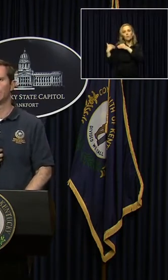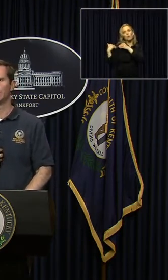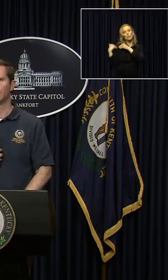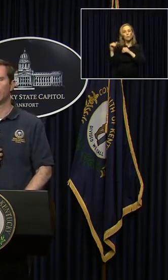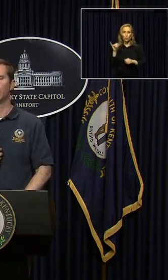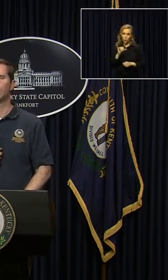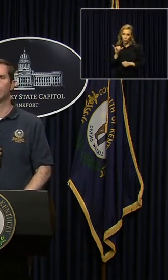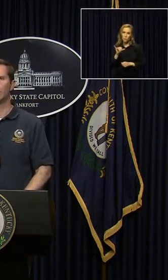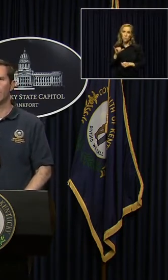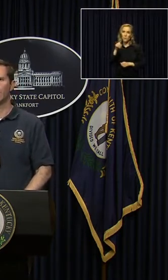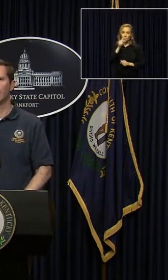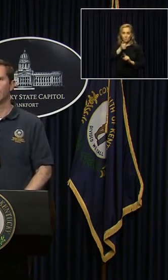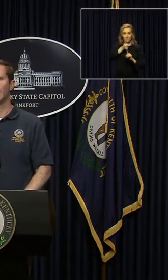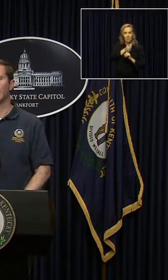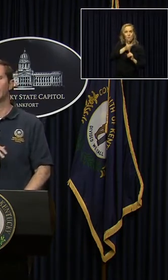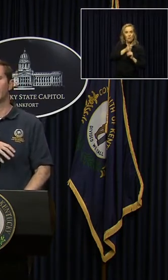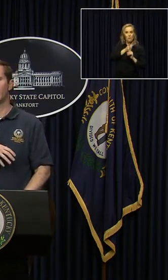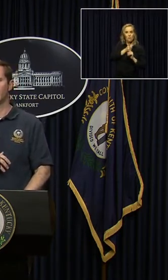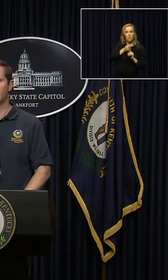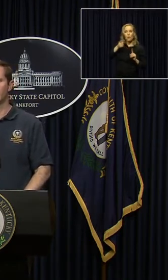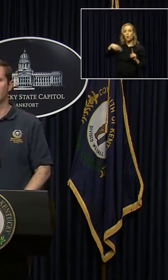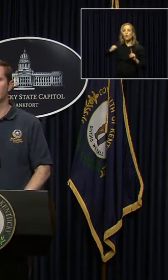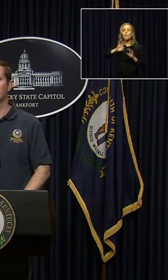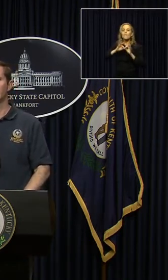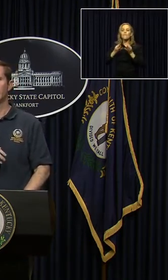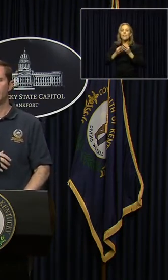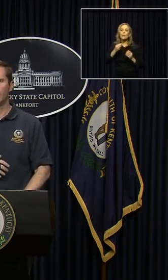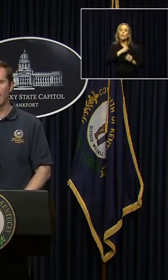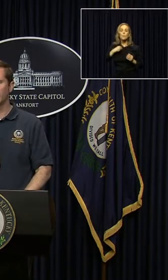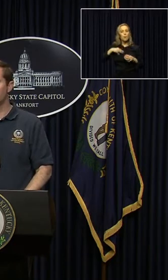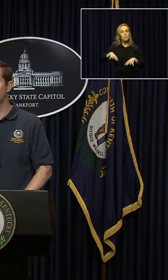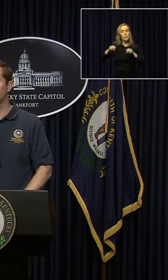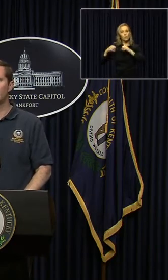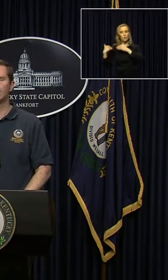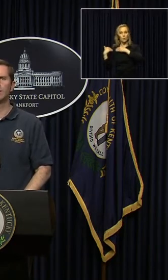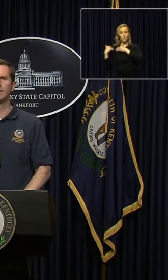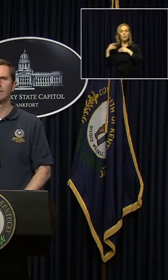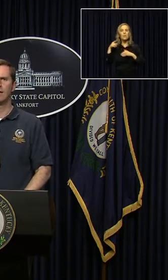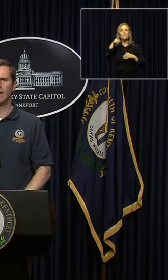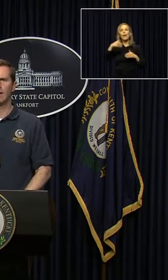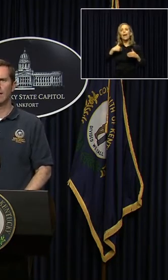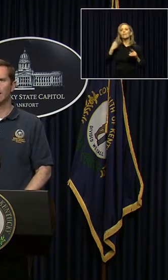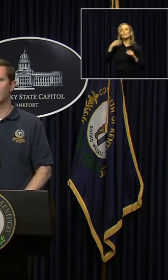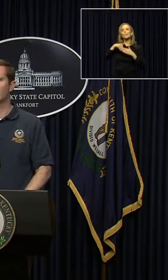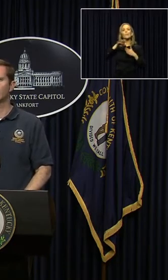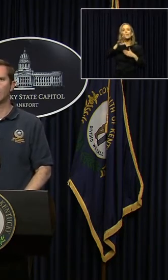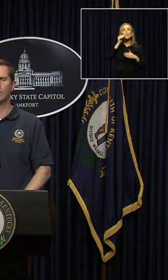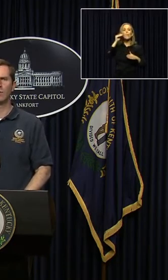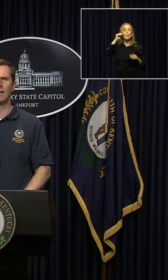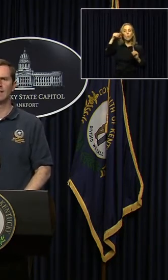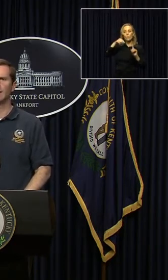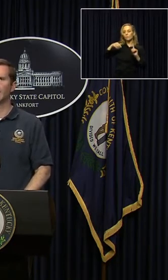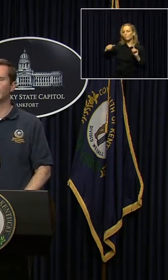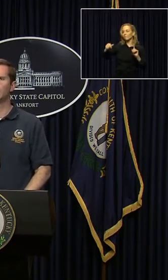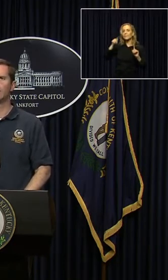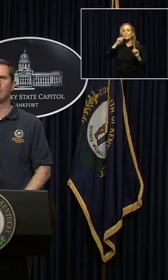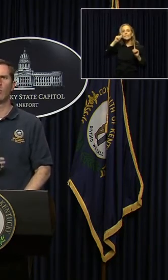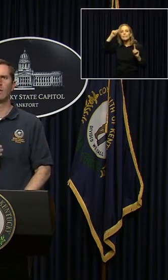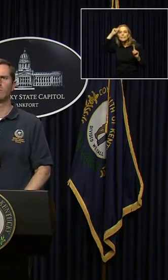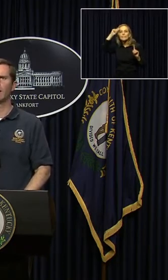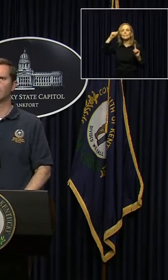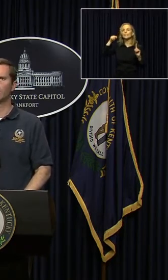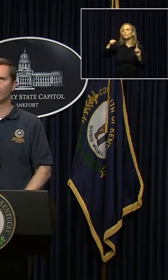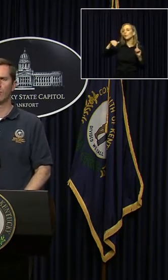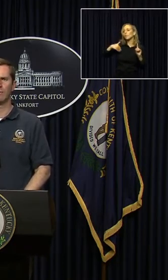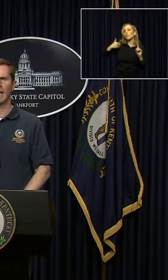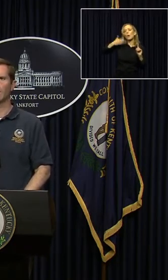too for both yourself and your family members. If you have a young adult in your household or 18, I need you to